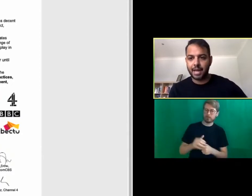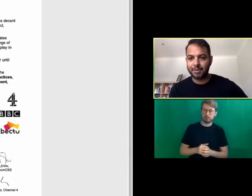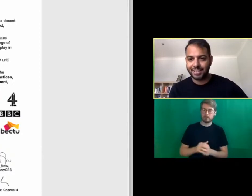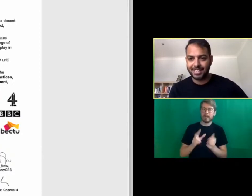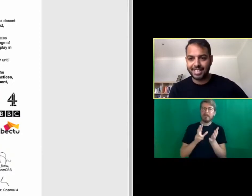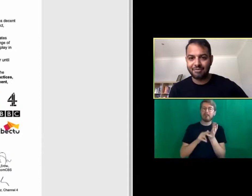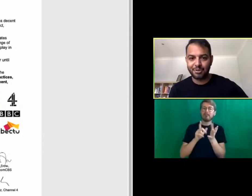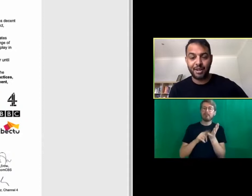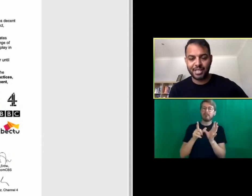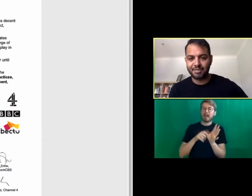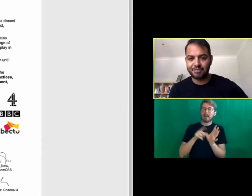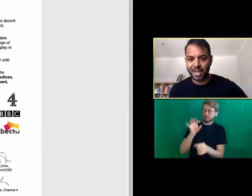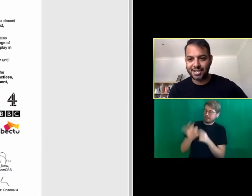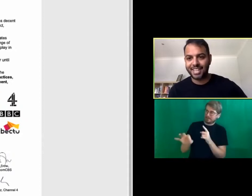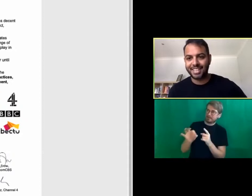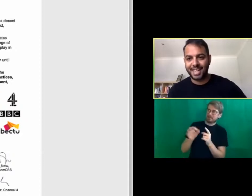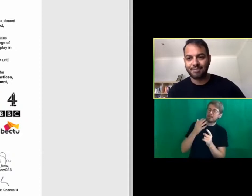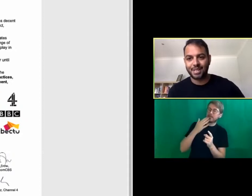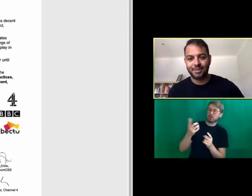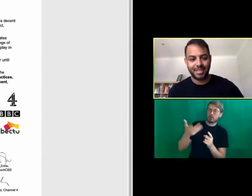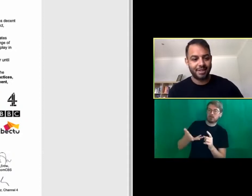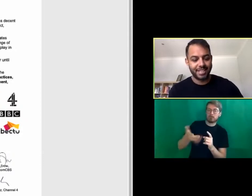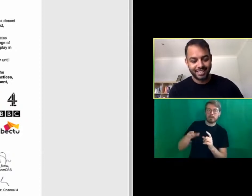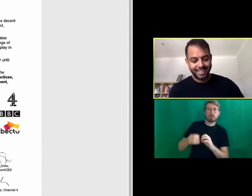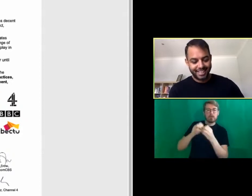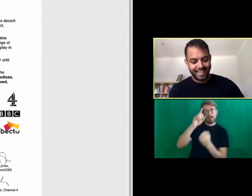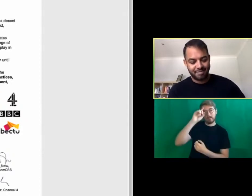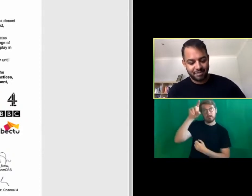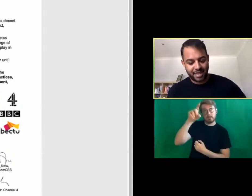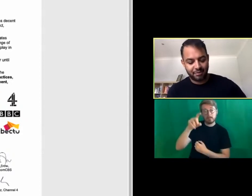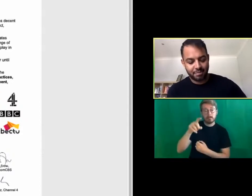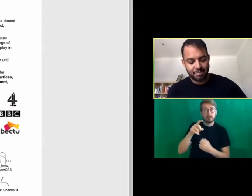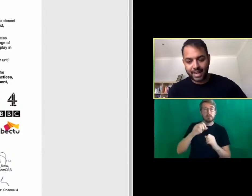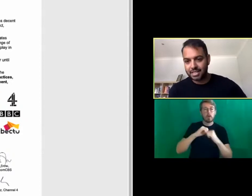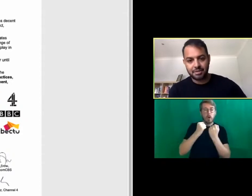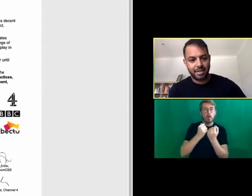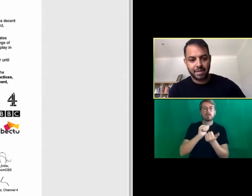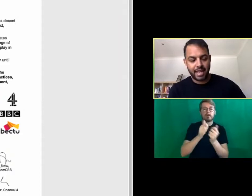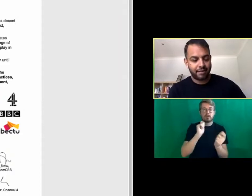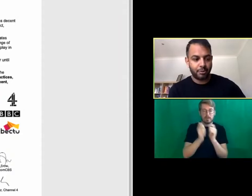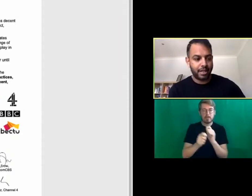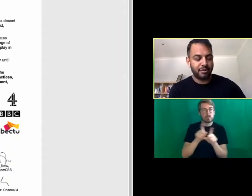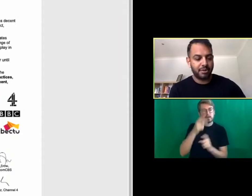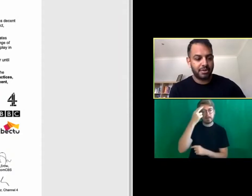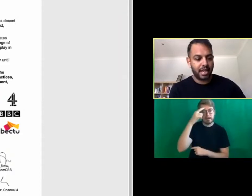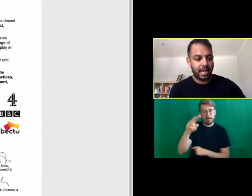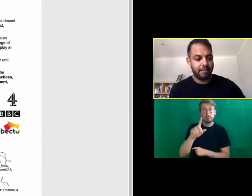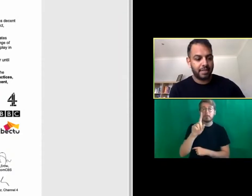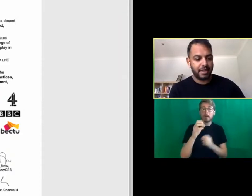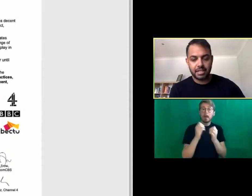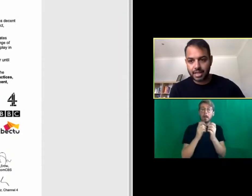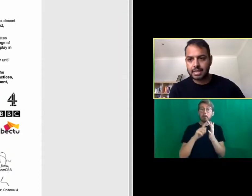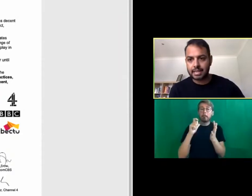Bally who came up with the idea for the Coalition for Change and the name so I owe her for that one but BEC2 have been there for the workforce